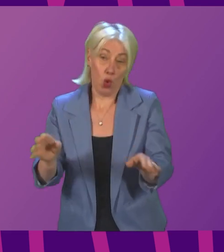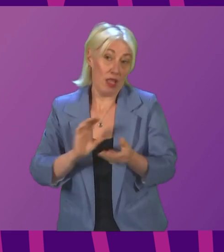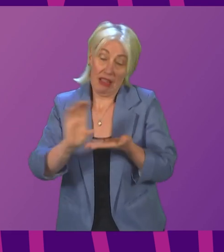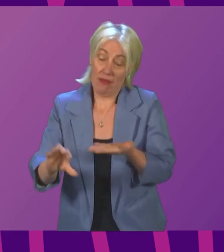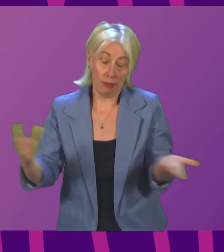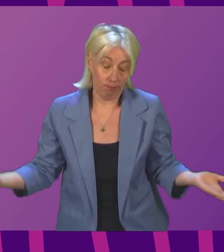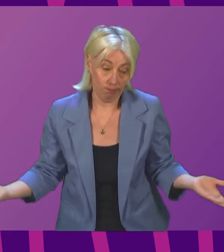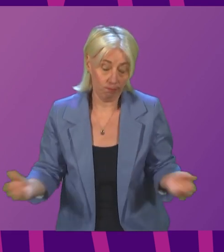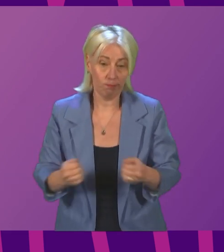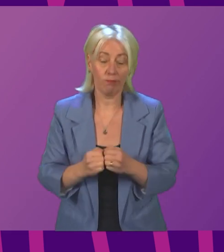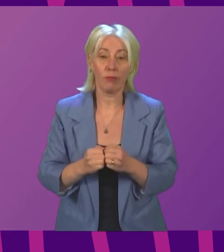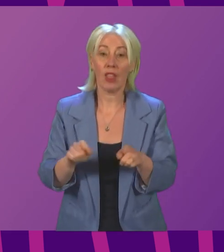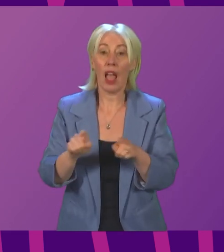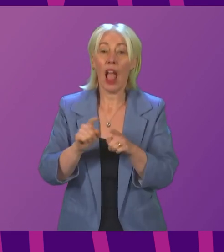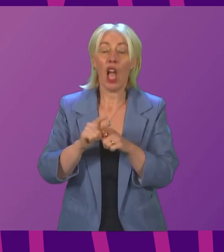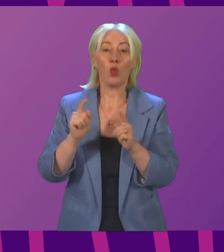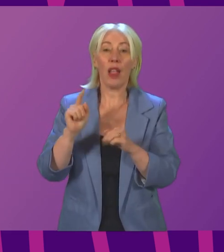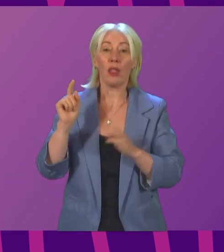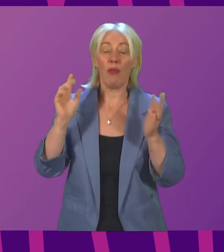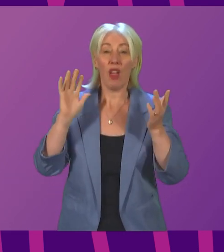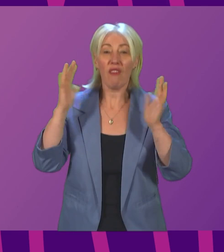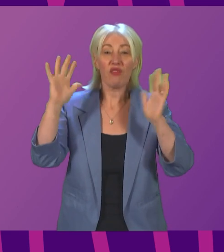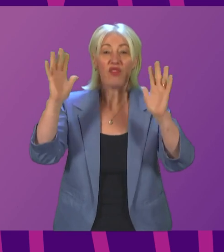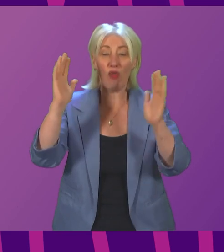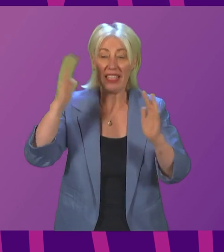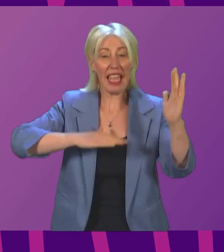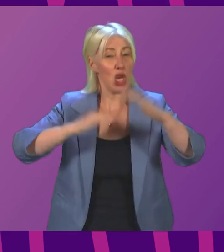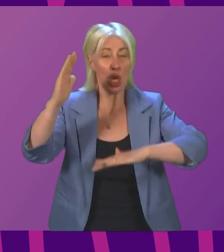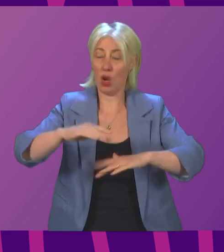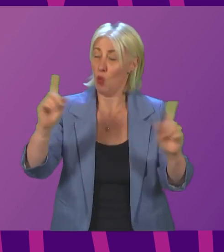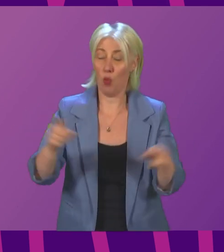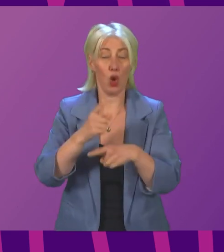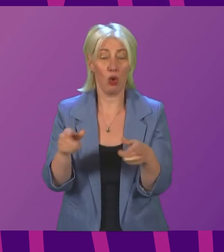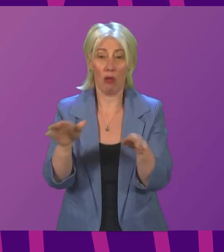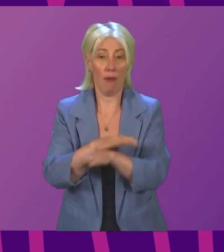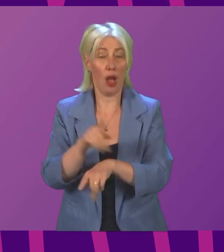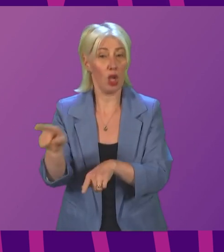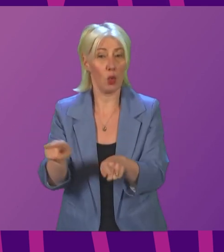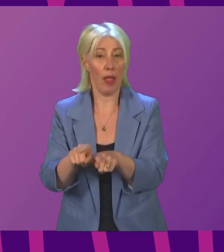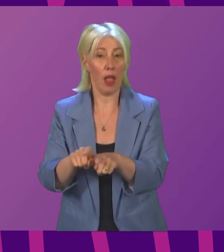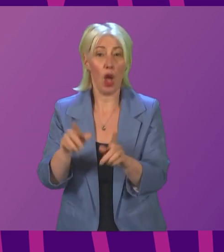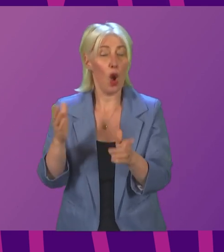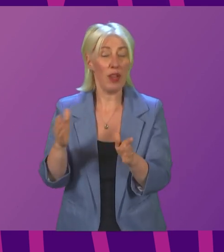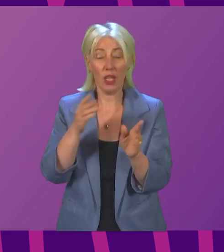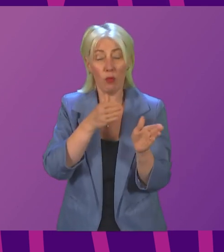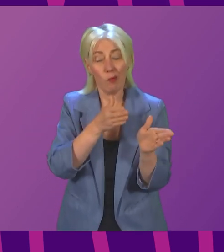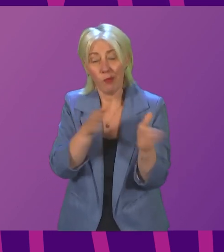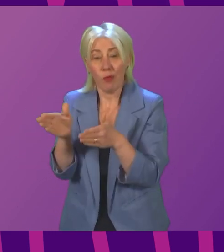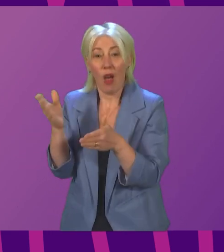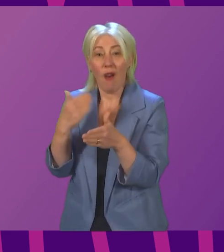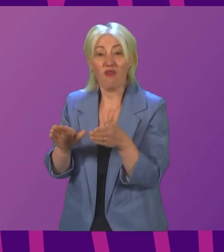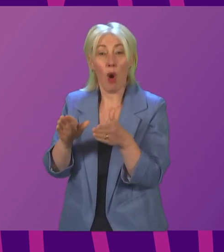for the first time, albeit in language watered down in the final moments, a COP cover text has agreed the need to move away from fossil fuels.